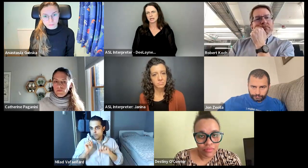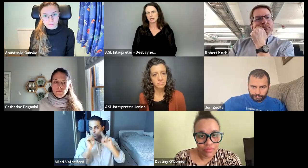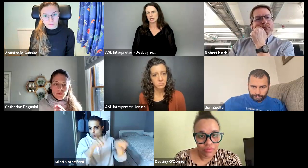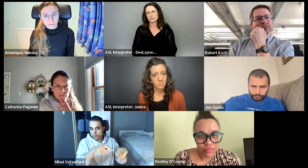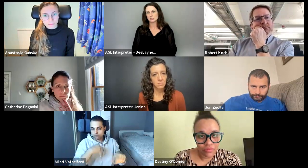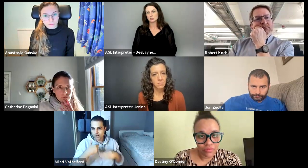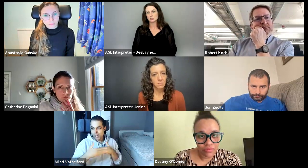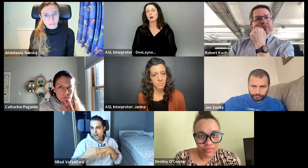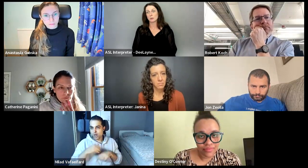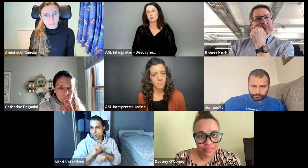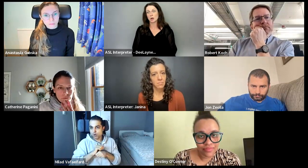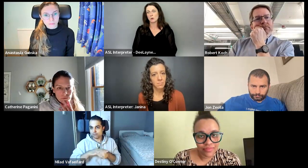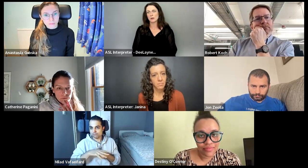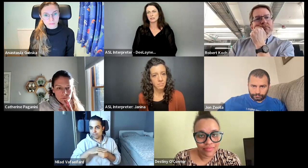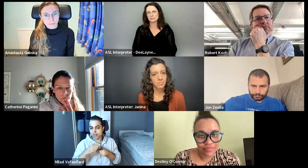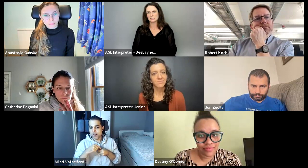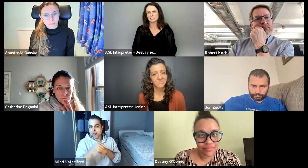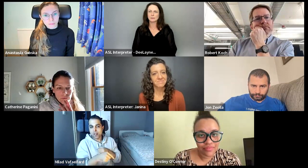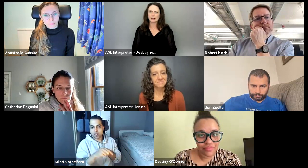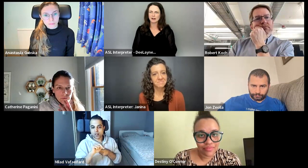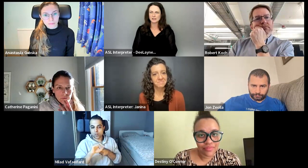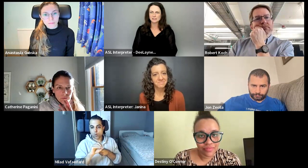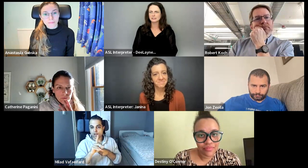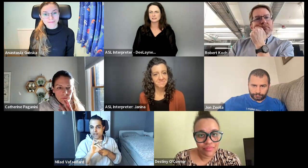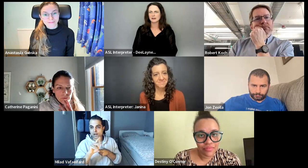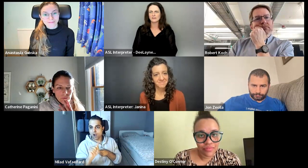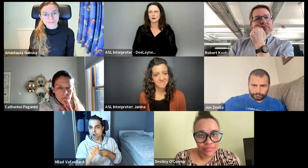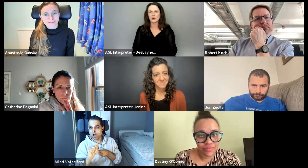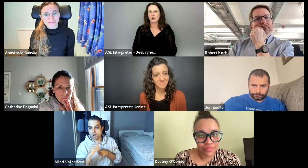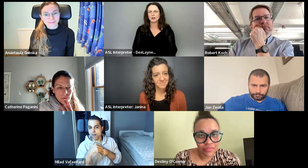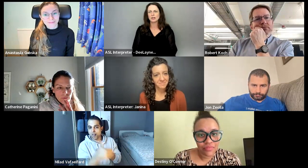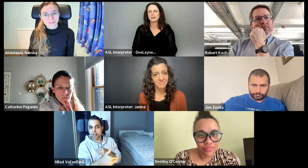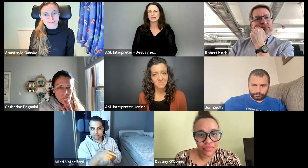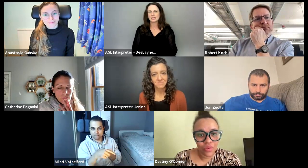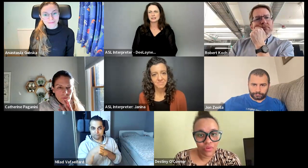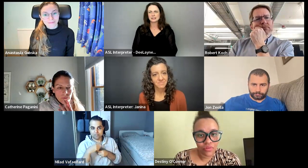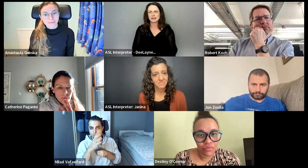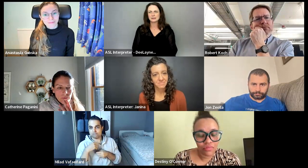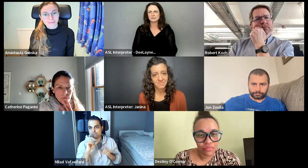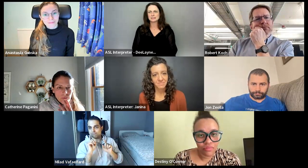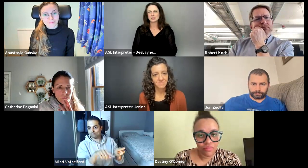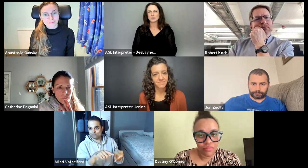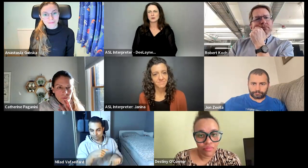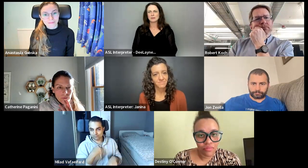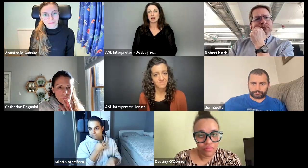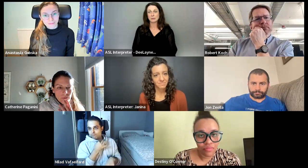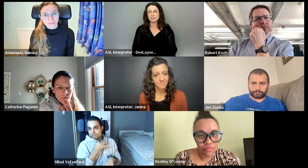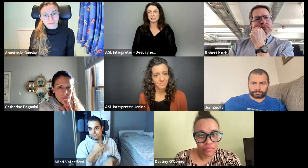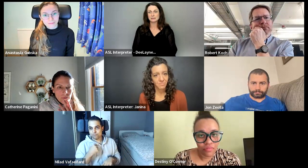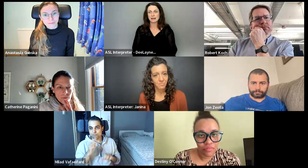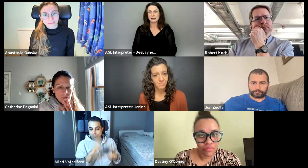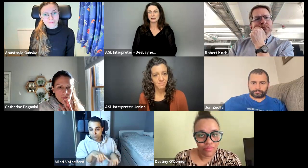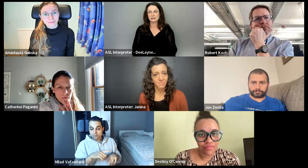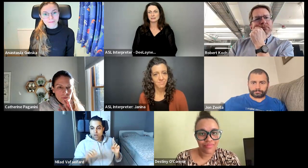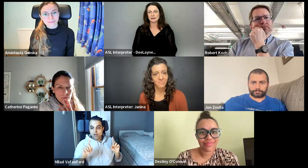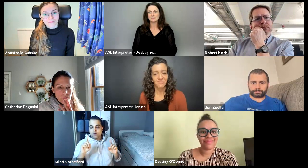looks like. And so tomorrow I will go, it's, it's near my office. It's not far at all. And, um, so, um, I will